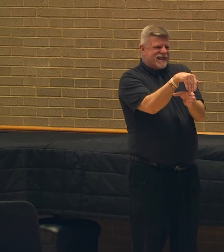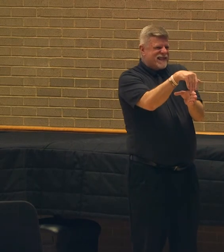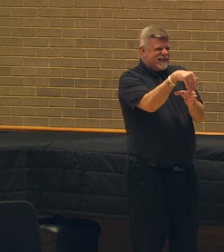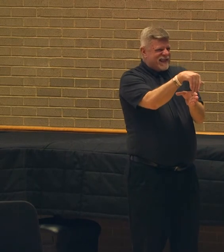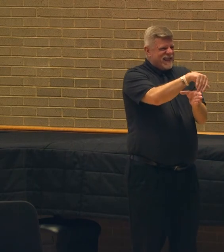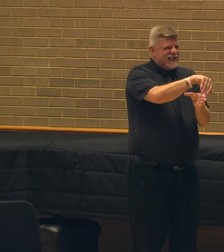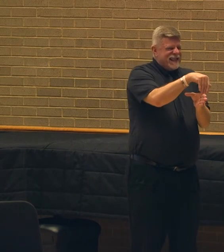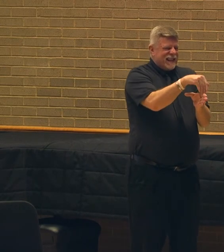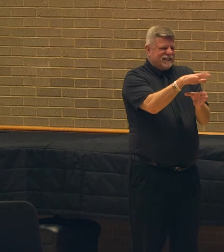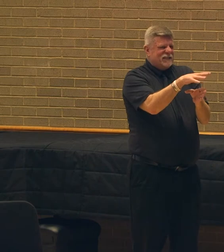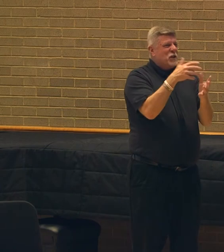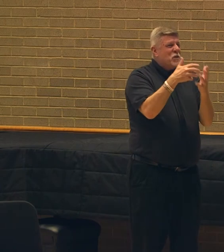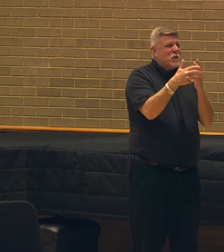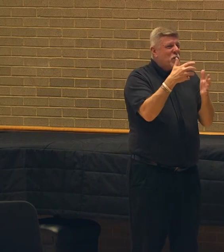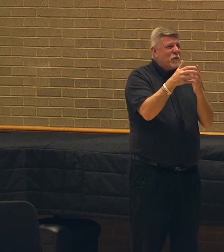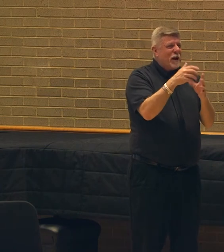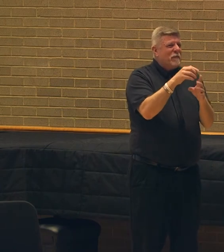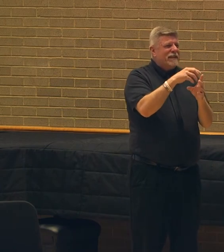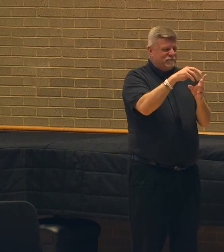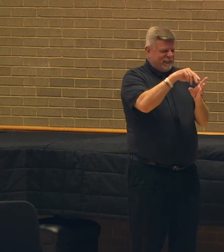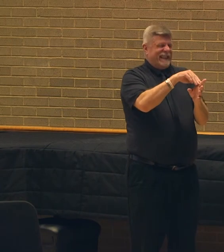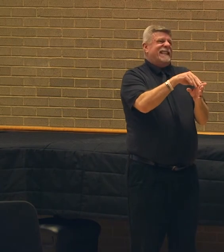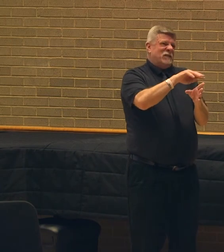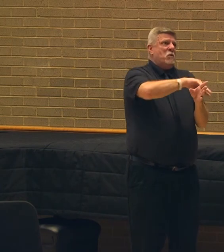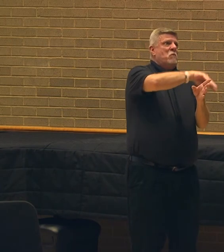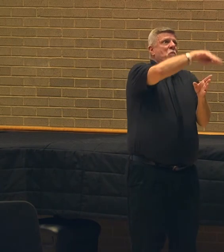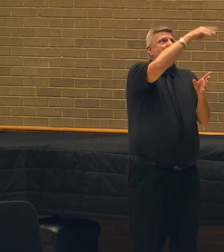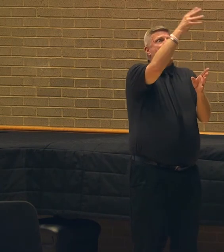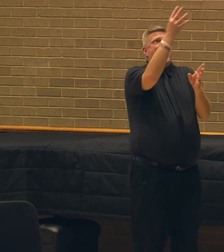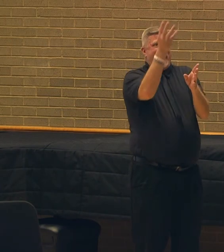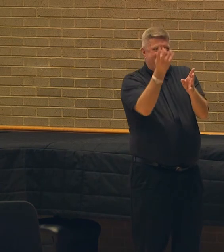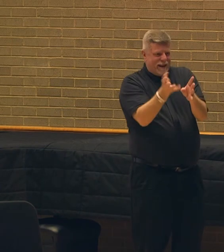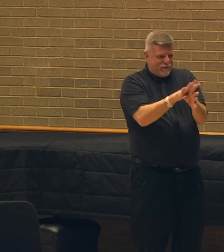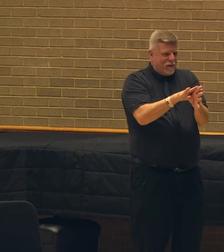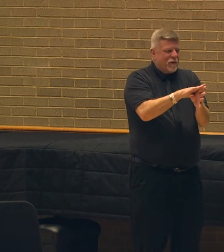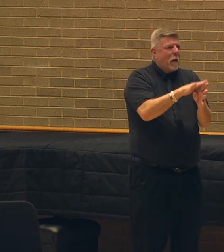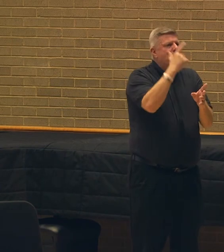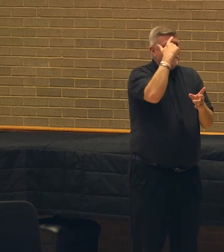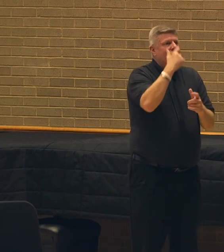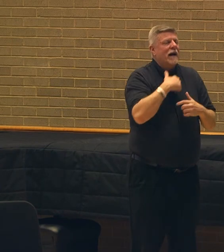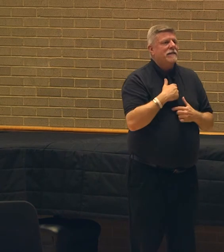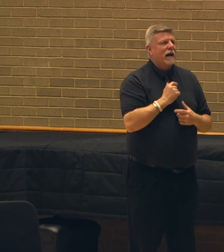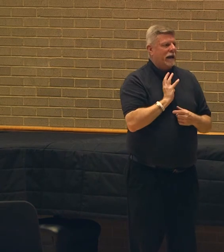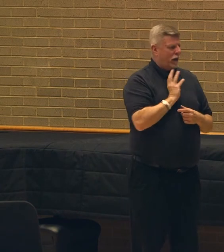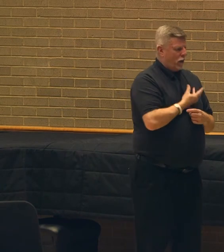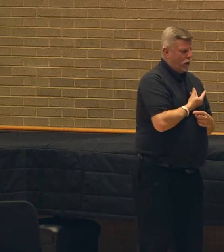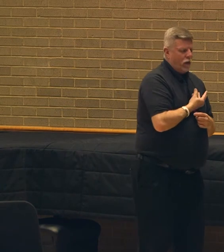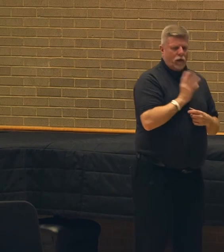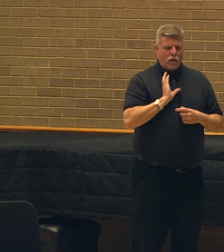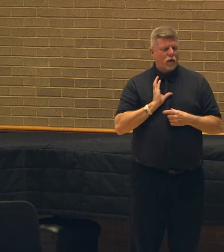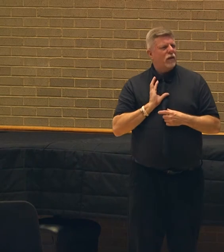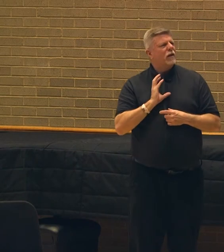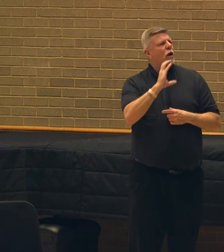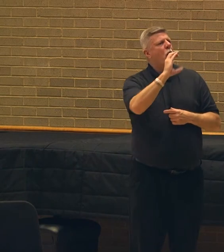in some colored part of this rainbow spectrum, because I can code switch, and I can shapeshift, and I'm